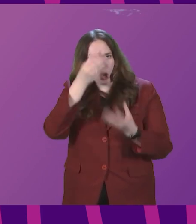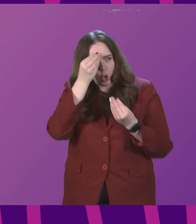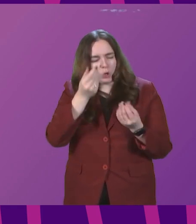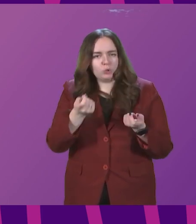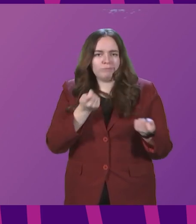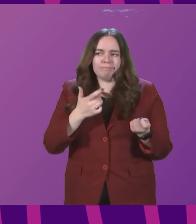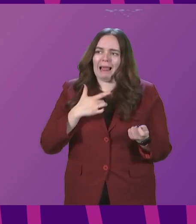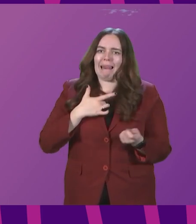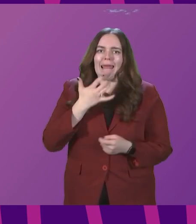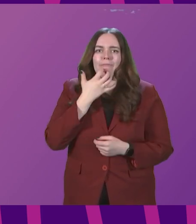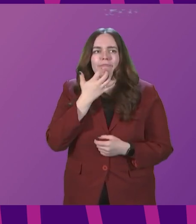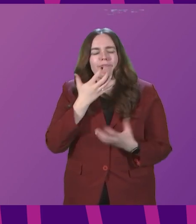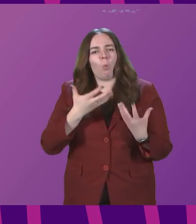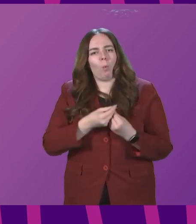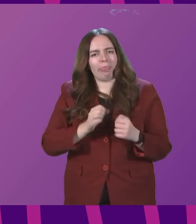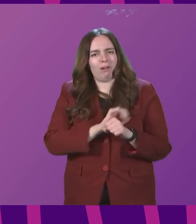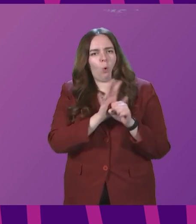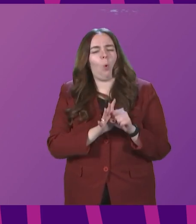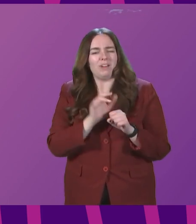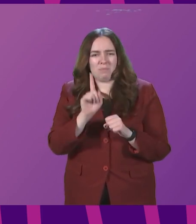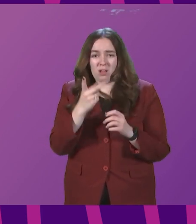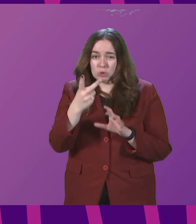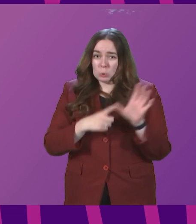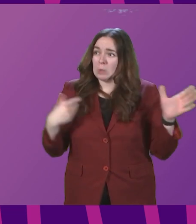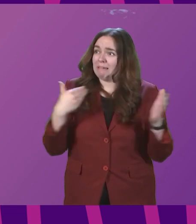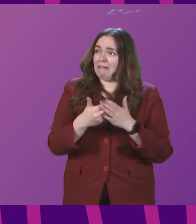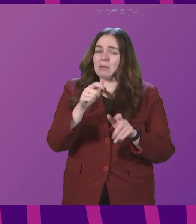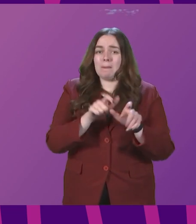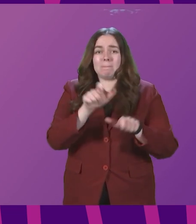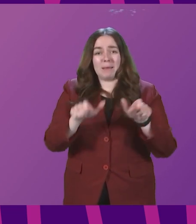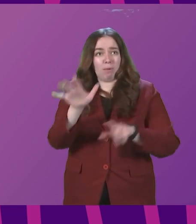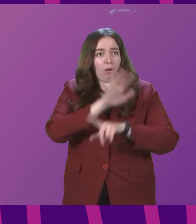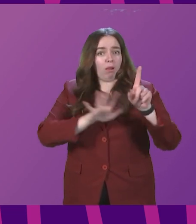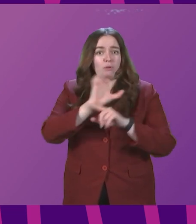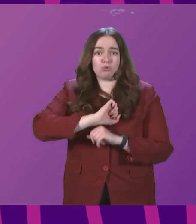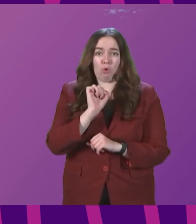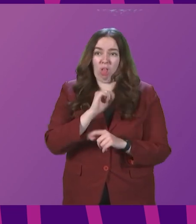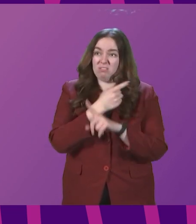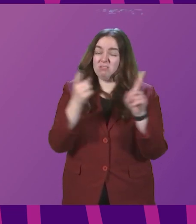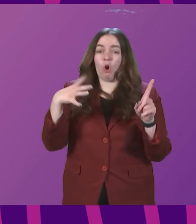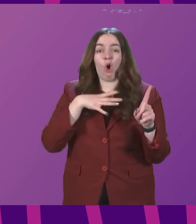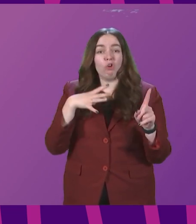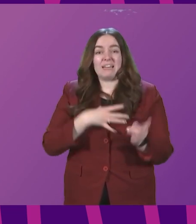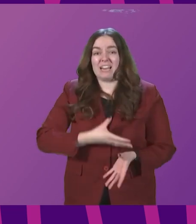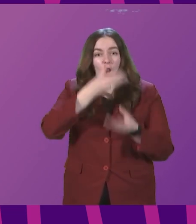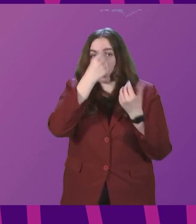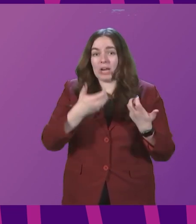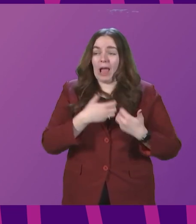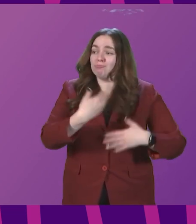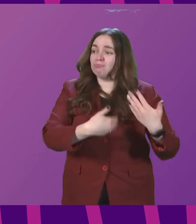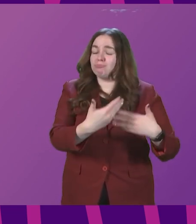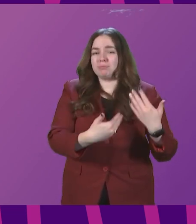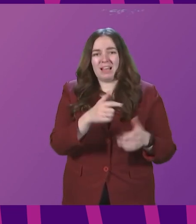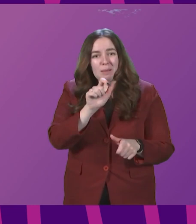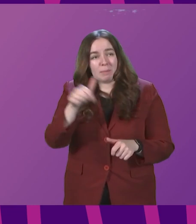COVID. But after two years, people across Scotland have already learned to live with COVID. By now people understand